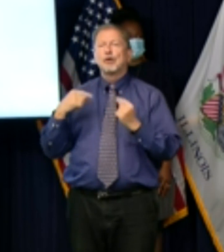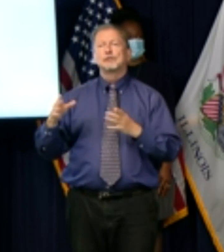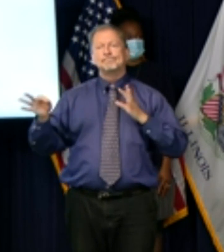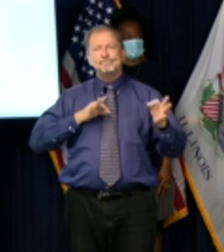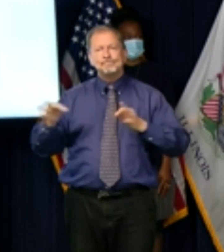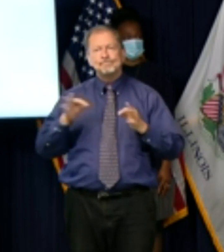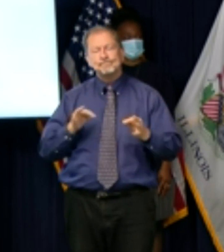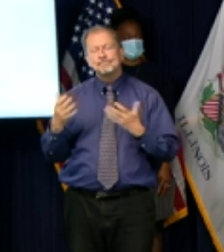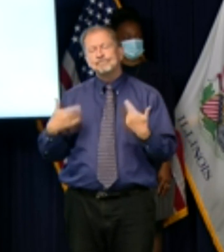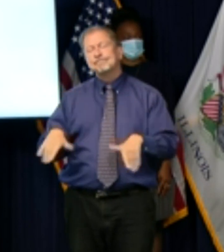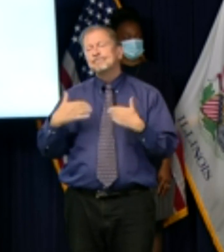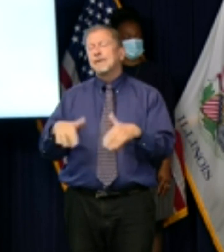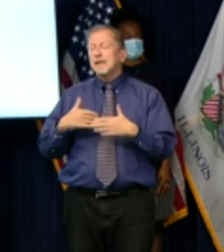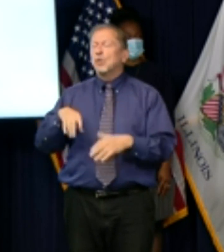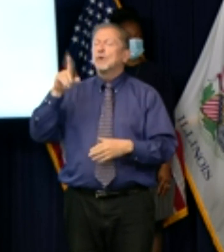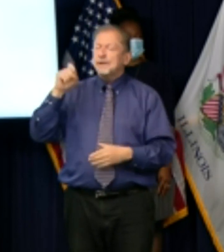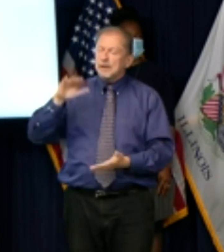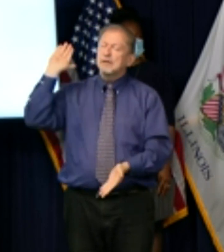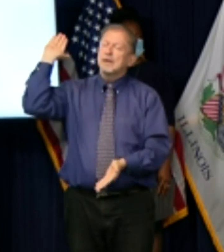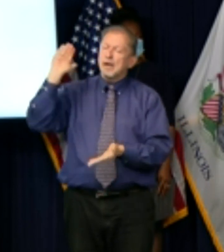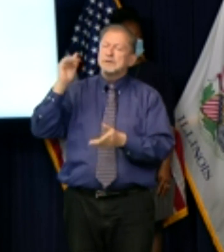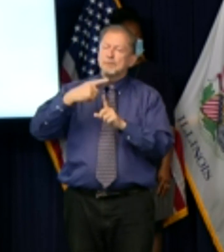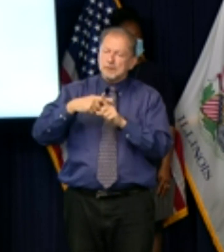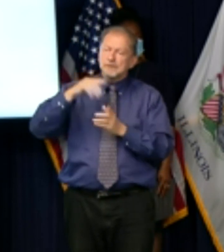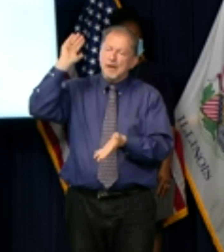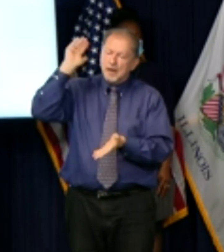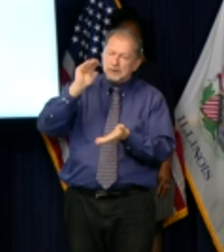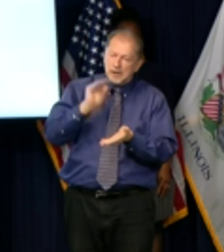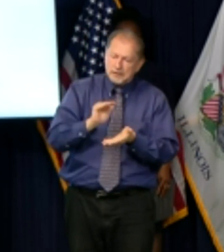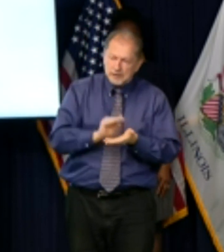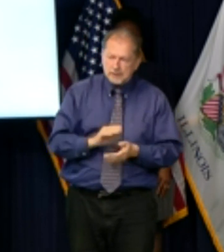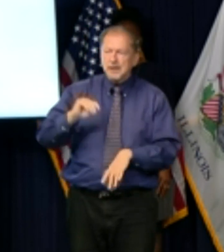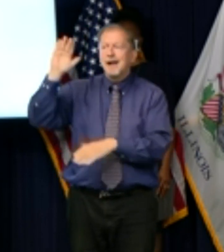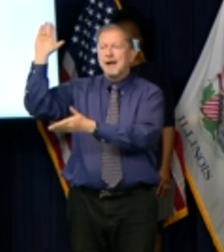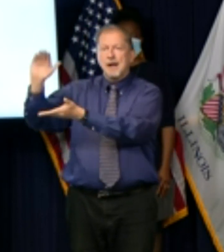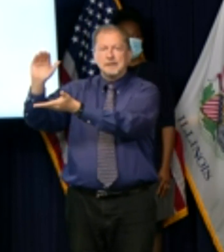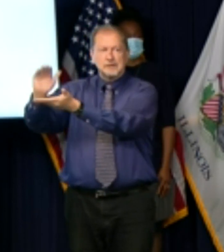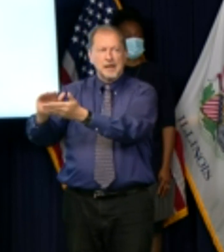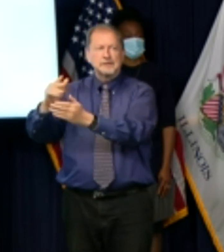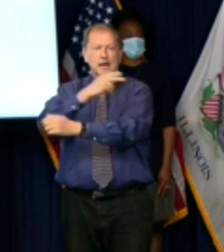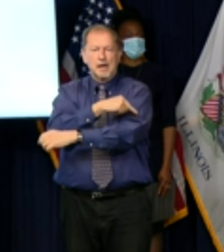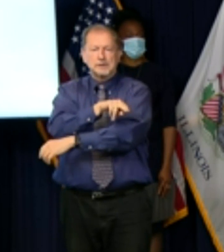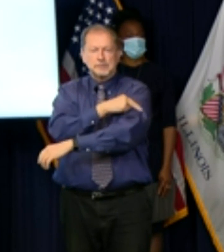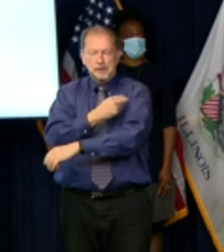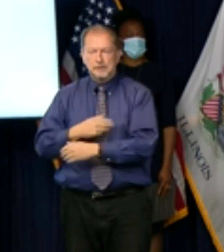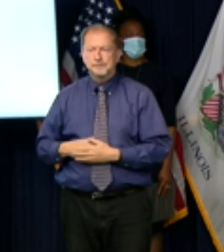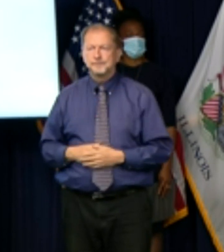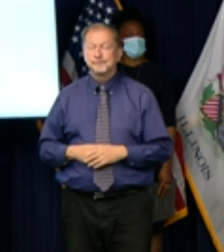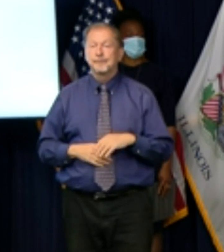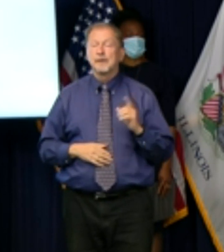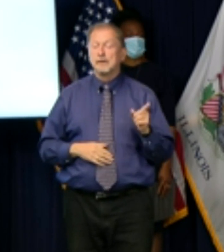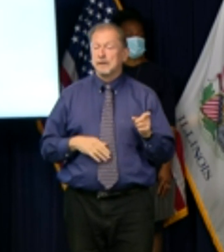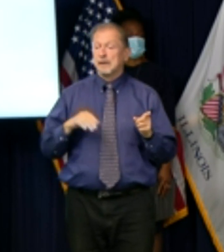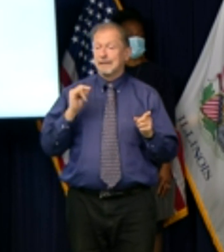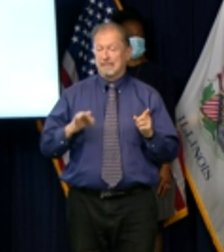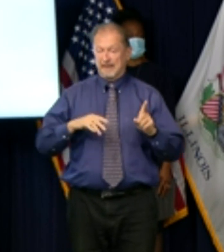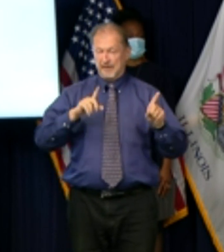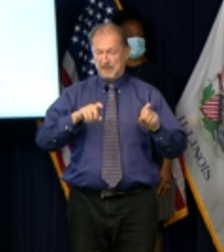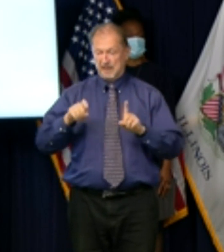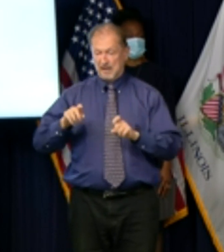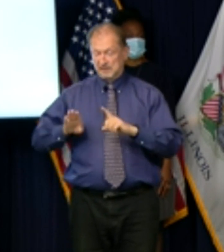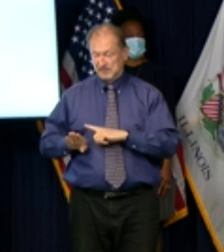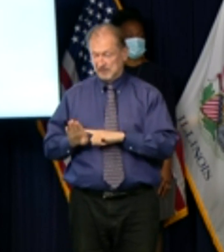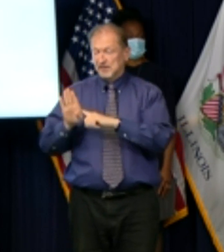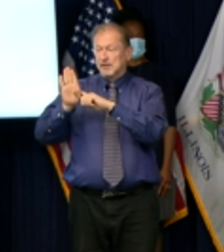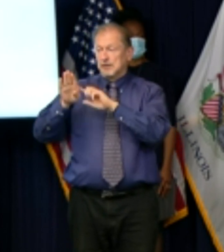got to bring the infection number down so that we can bring the hospitalization number down even with a flattening of cases even if there